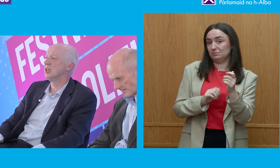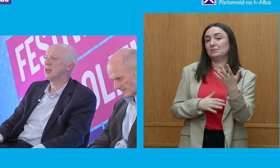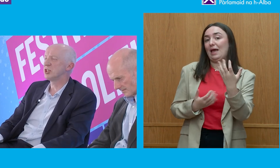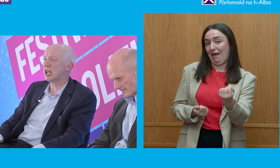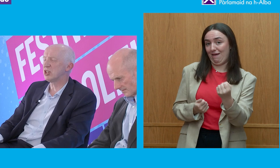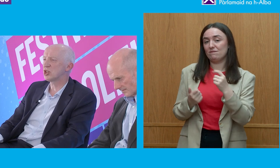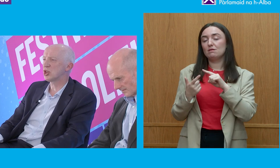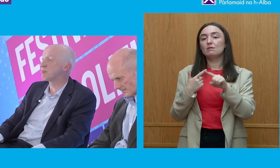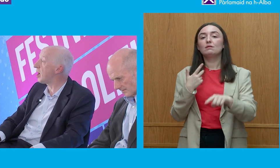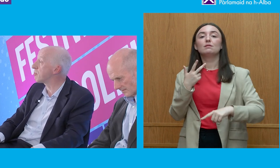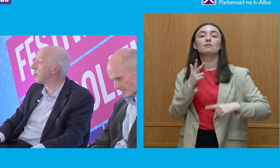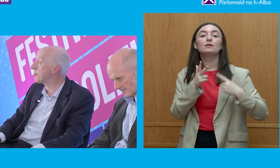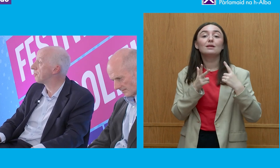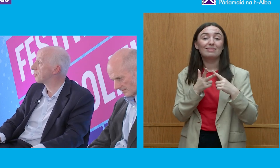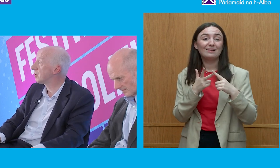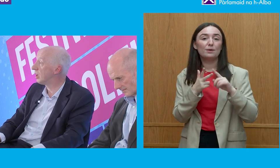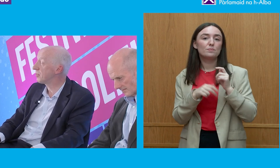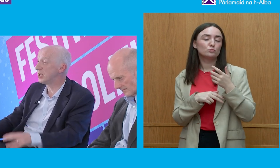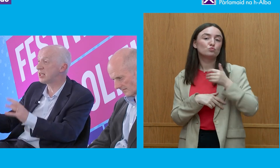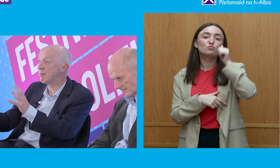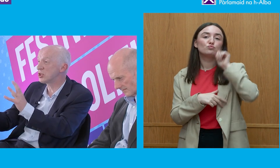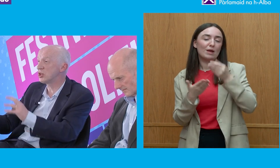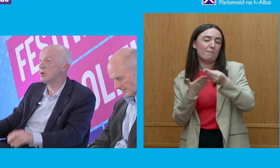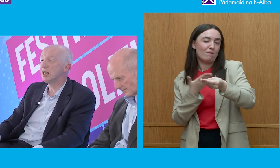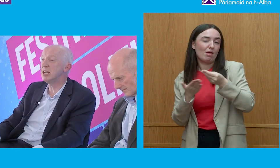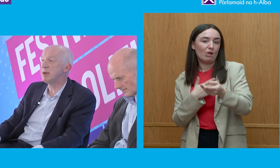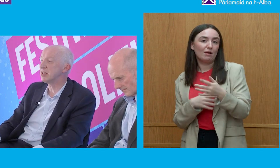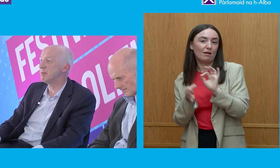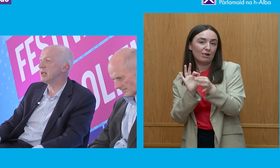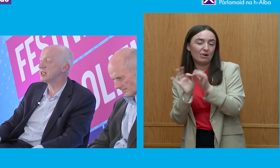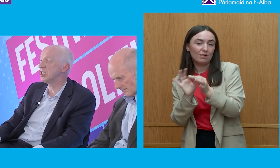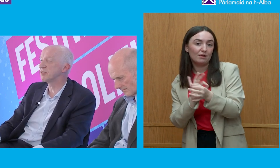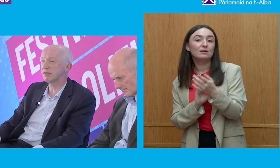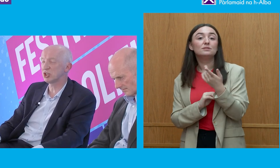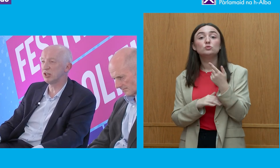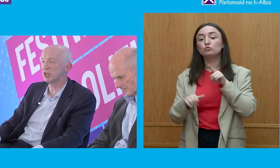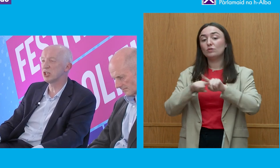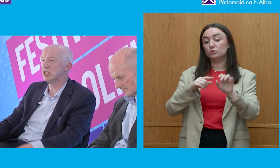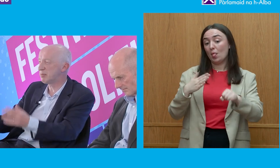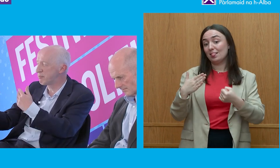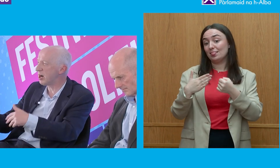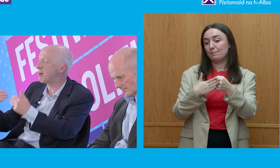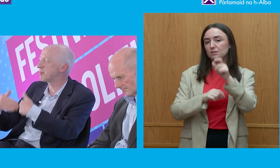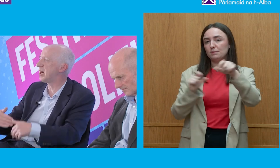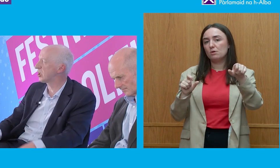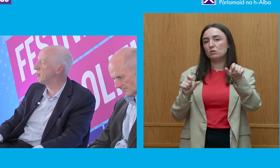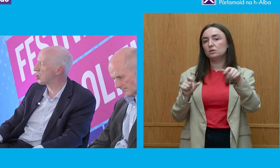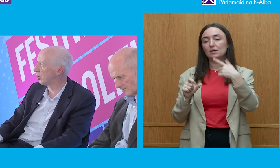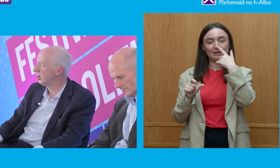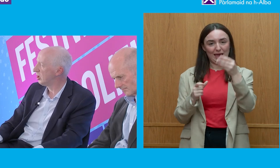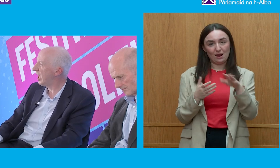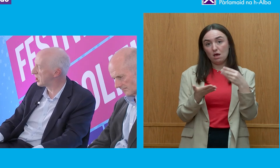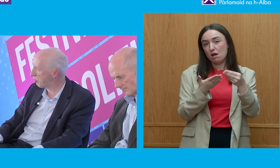got the challenge to bribery, right? The attempt to limit the ability of civil servants to be bribed by